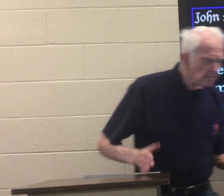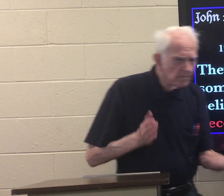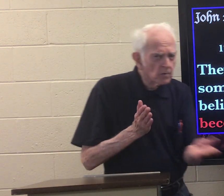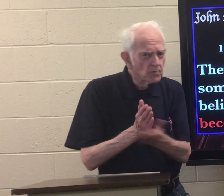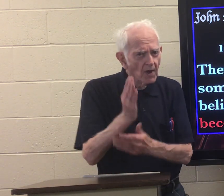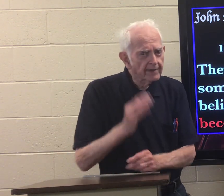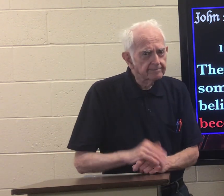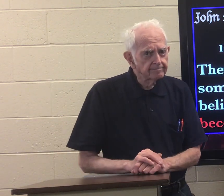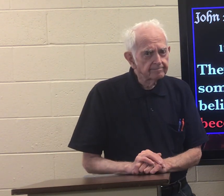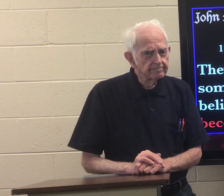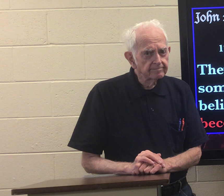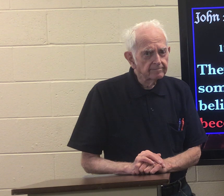the right